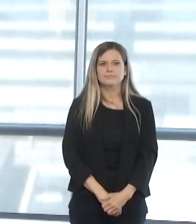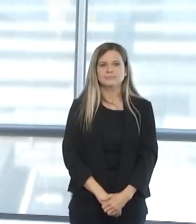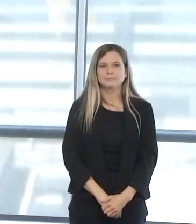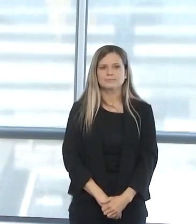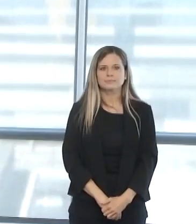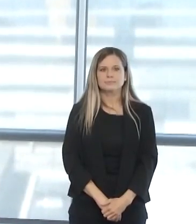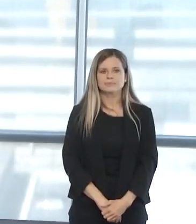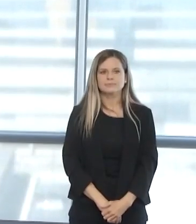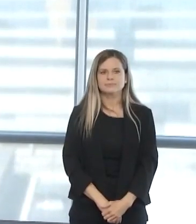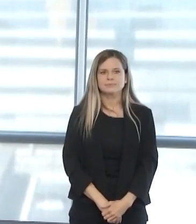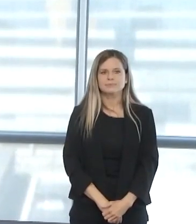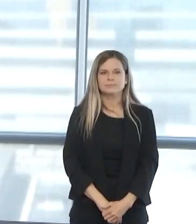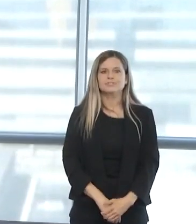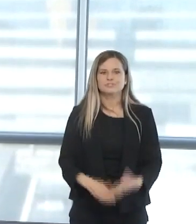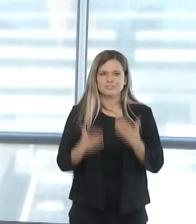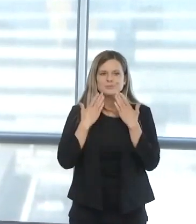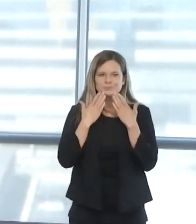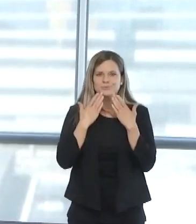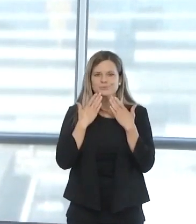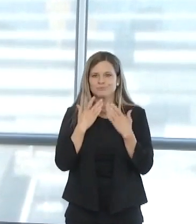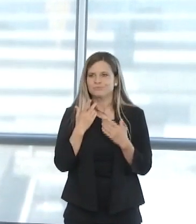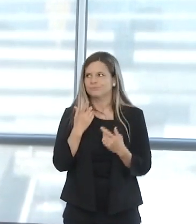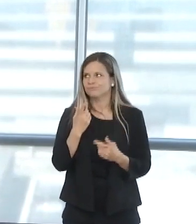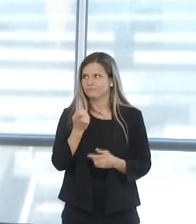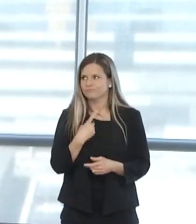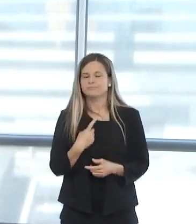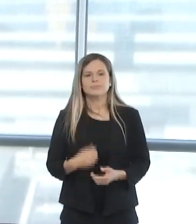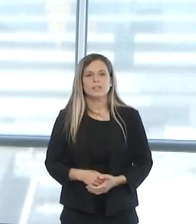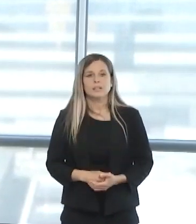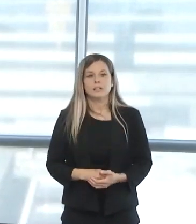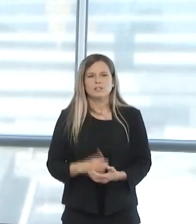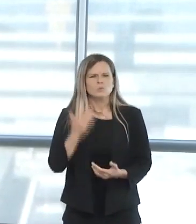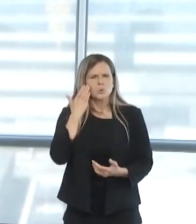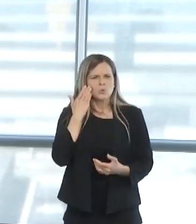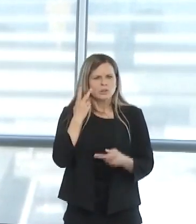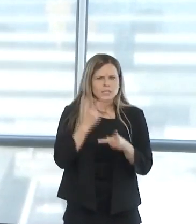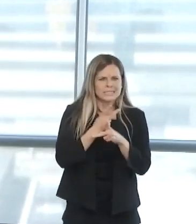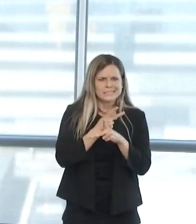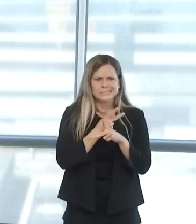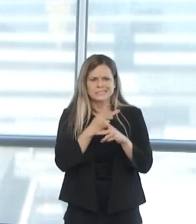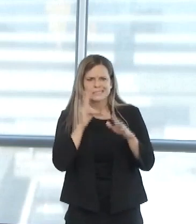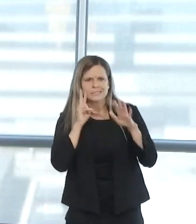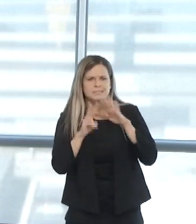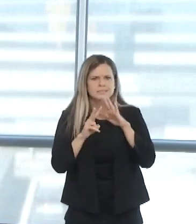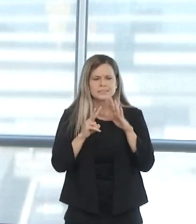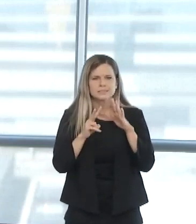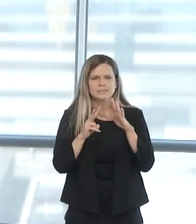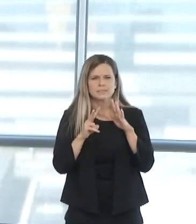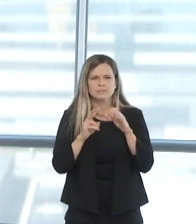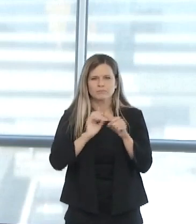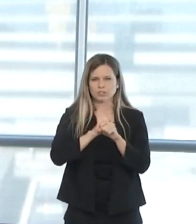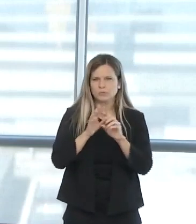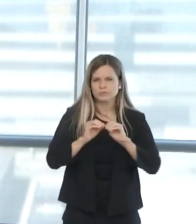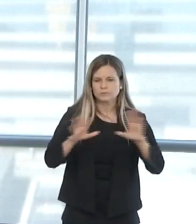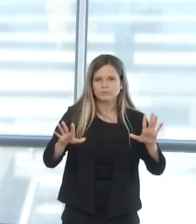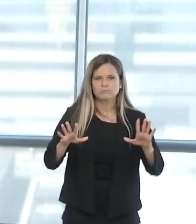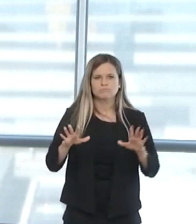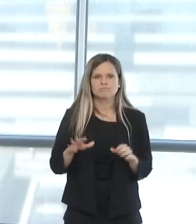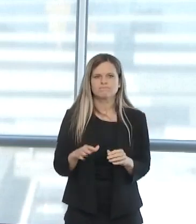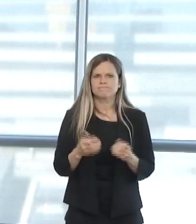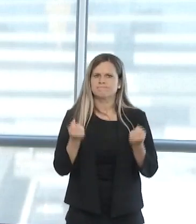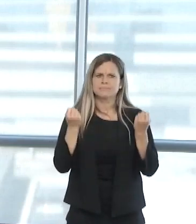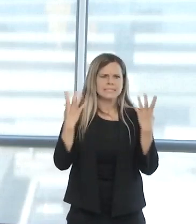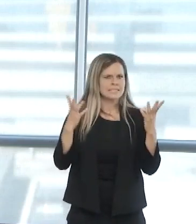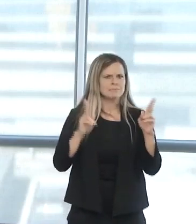Thank you for the question. As you know, modeling the spread of COVID-19 has been a focus now